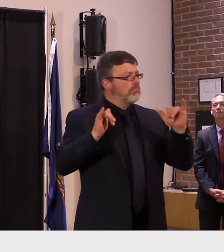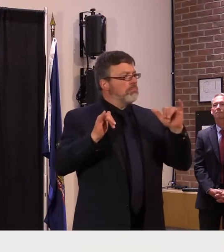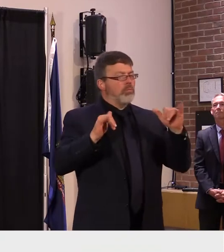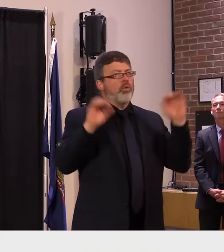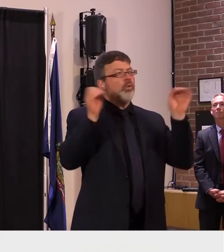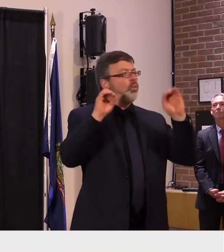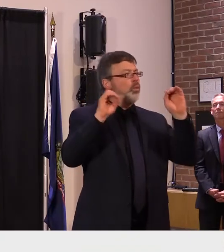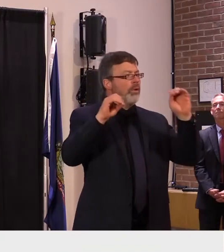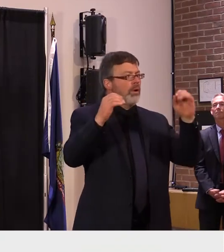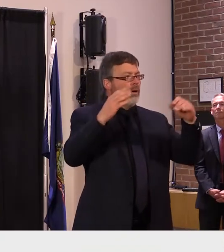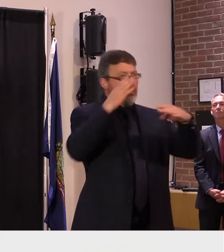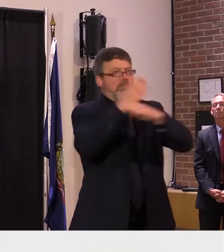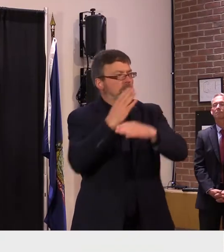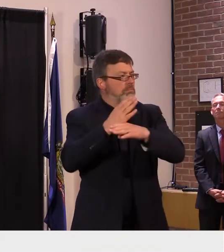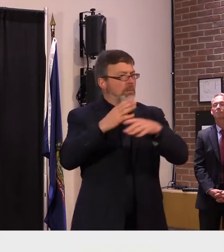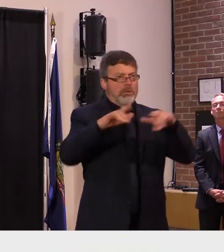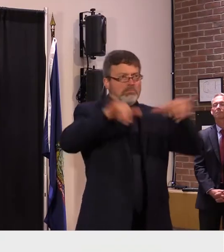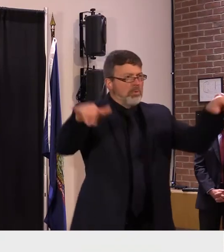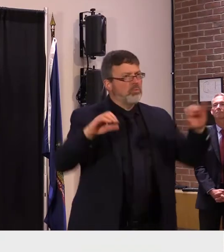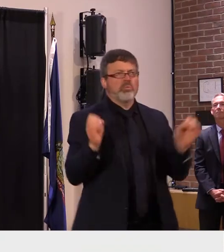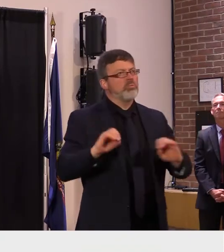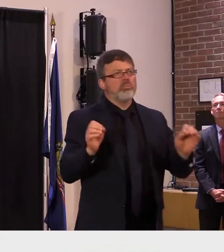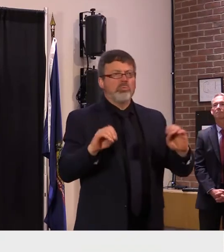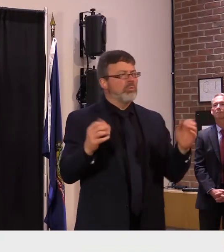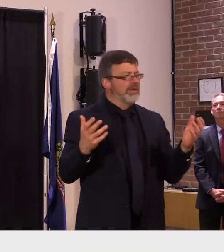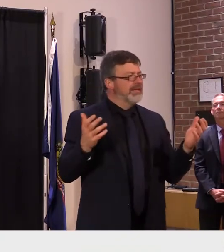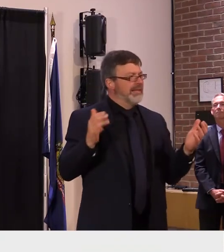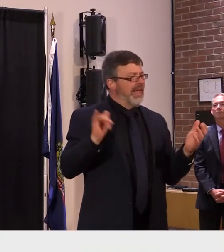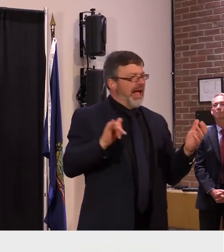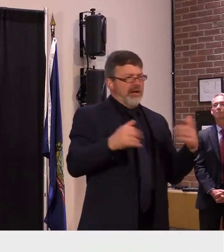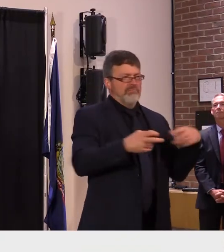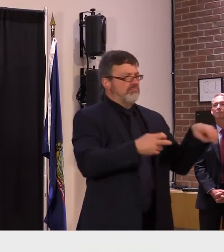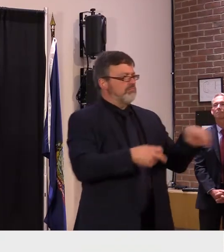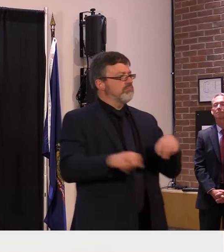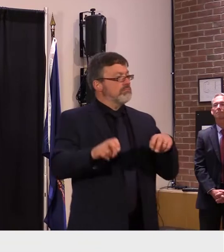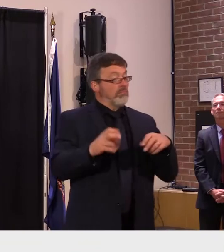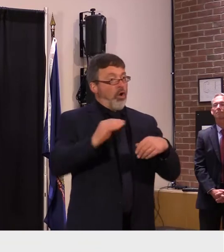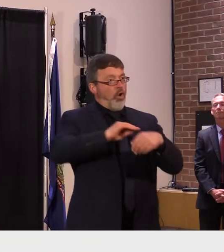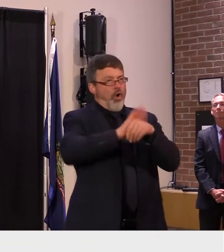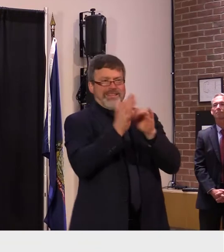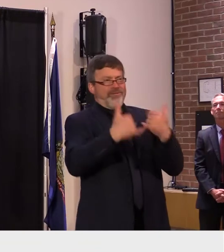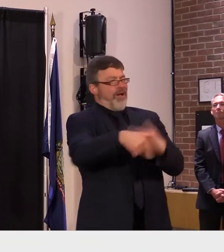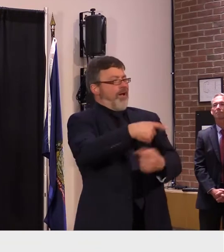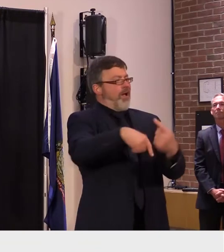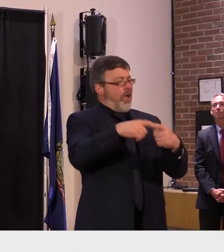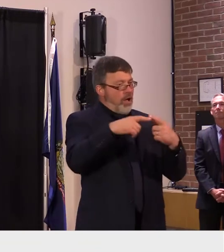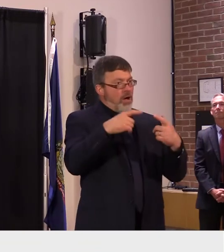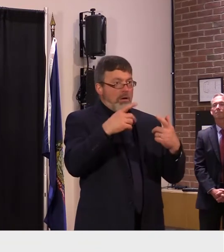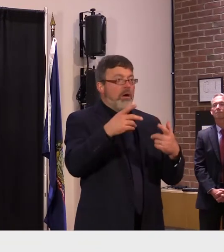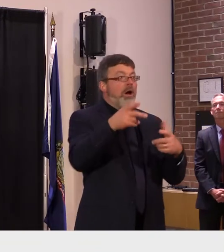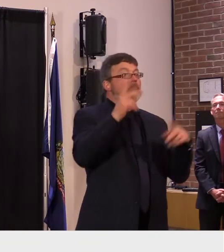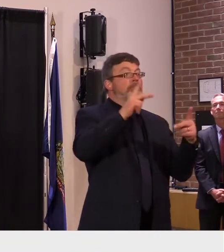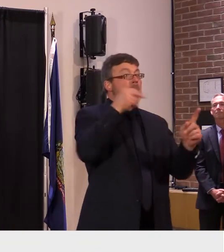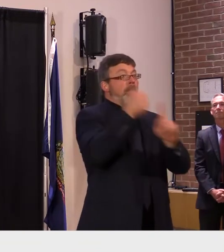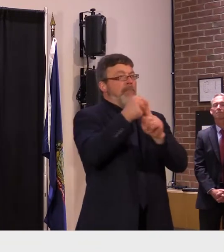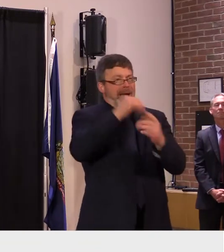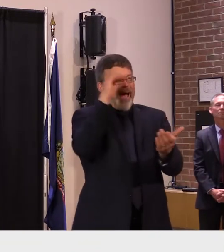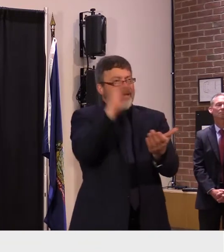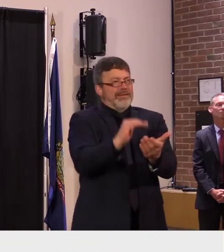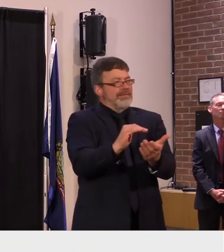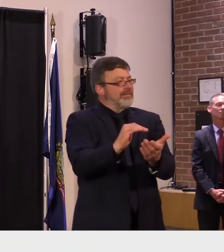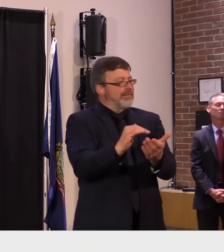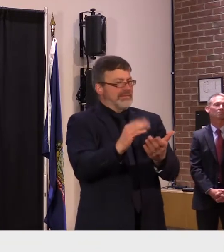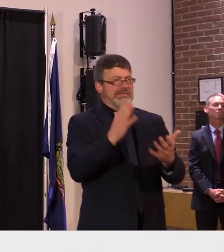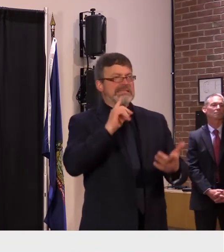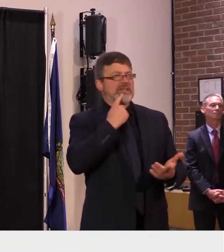it's one thing to say is the virus endemic but is the way we live our lives you know everyone is thinking all